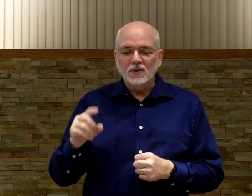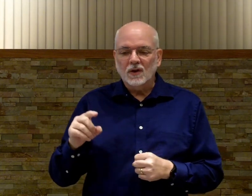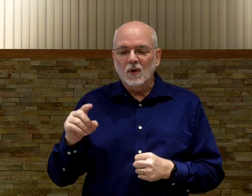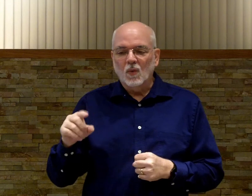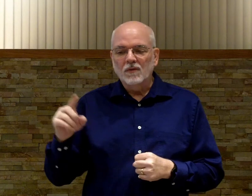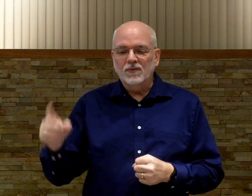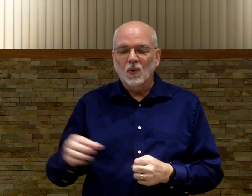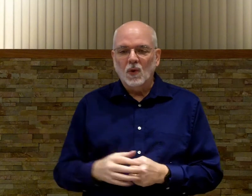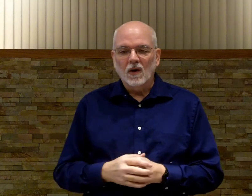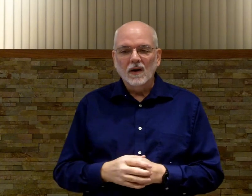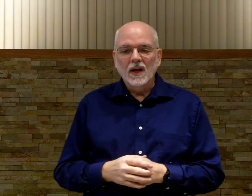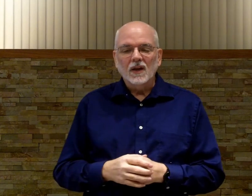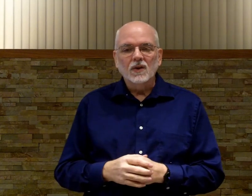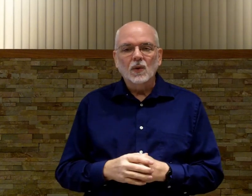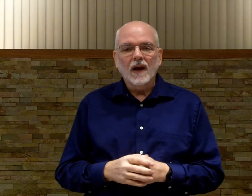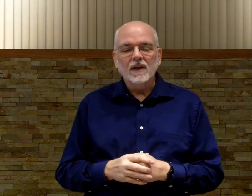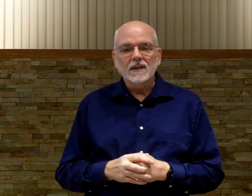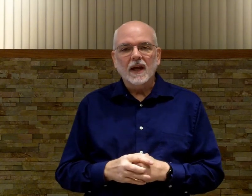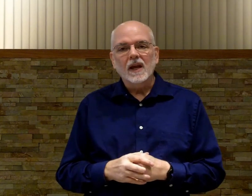zero one four, you don't have to say